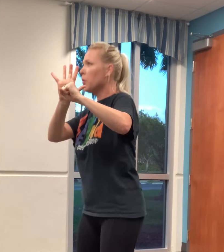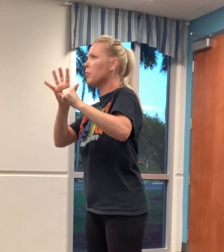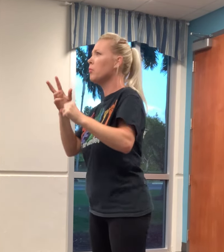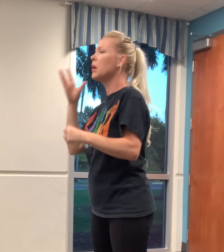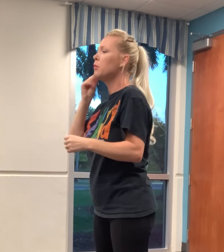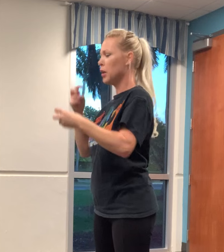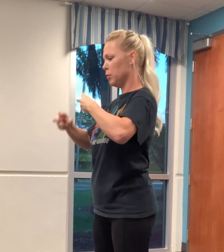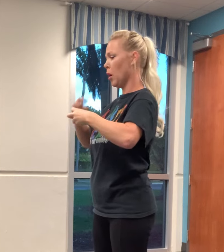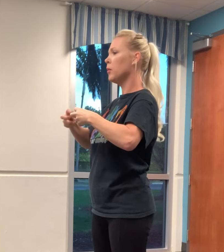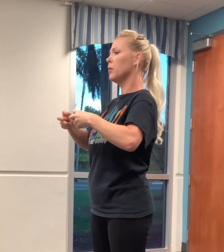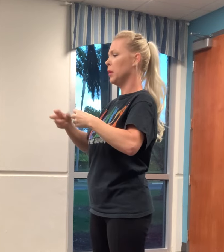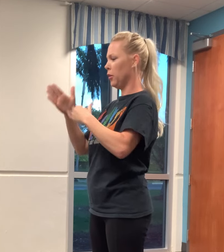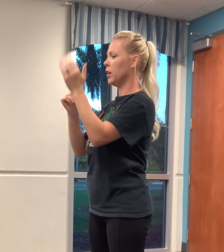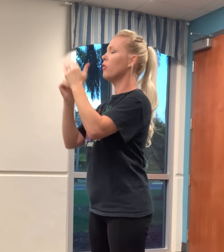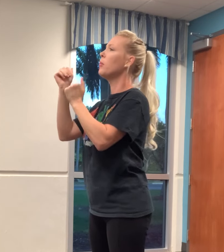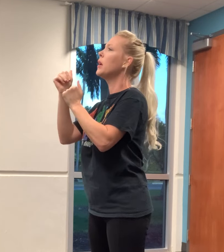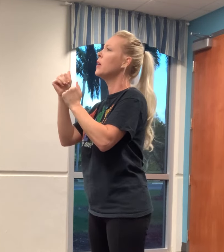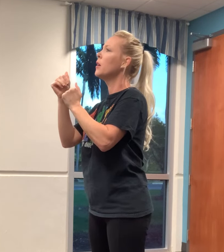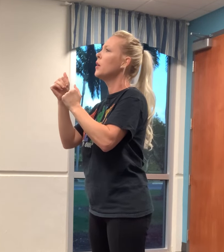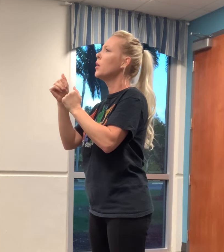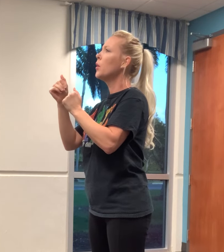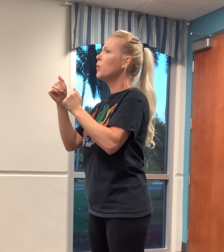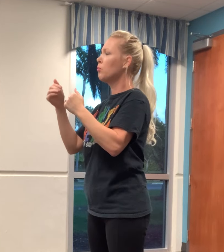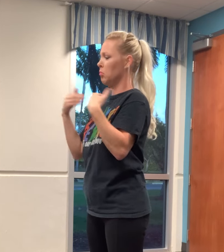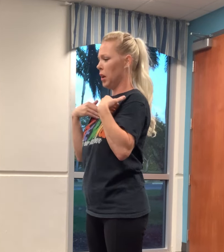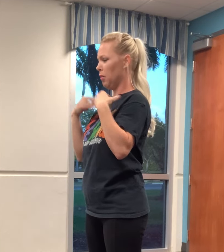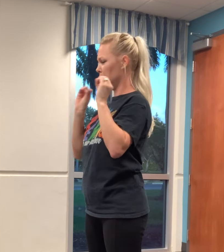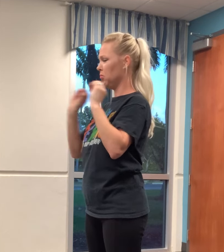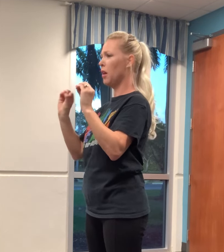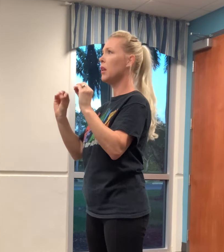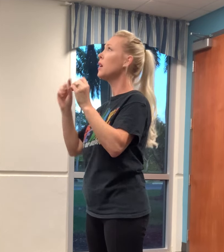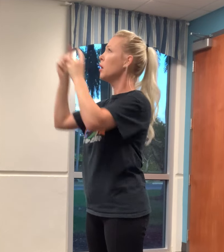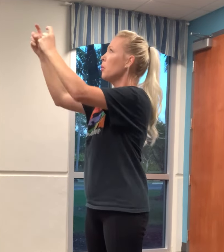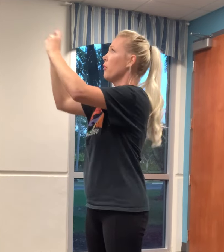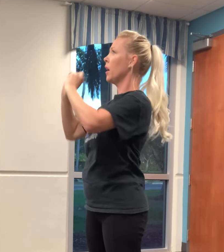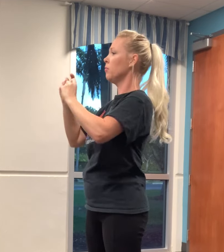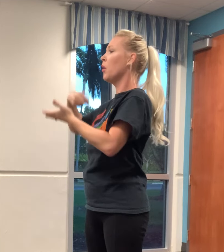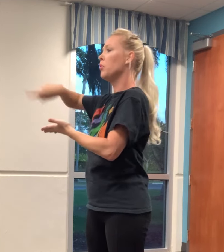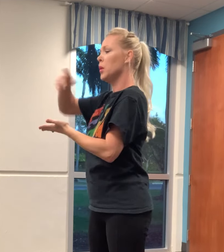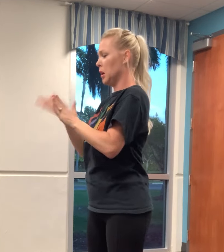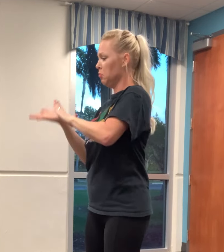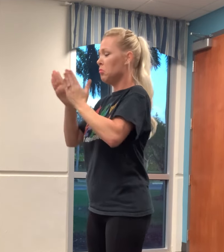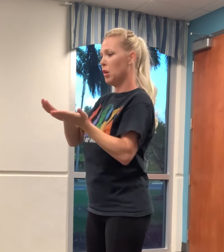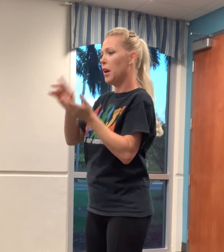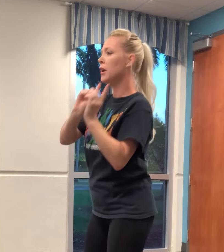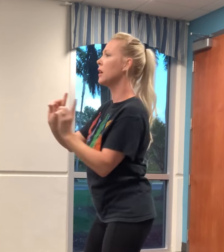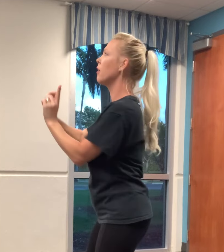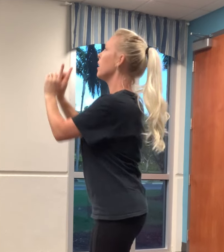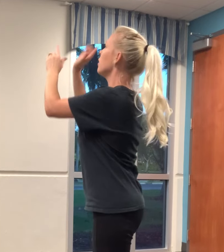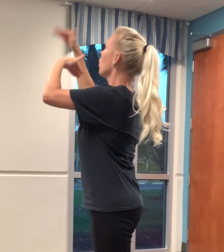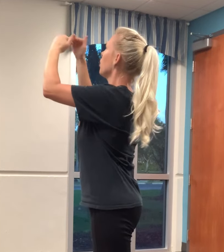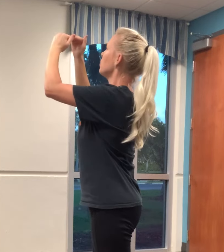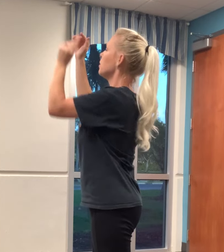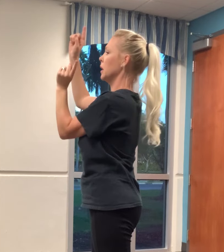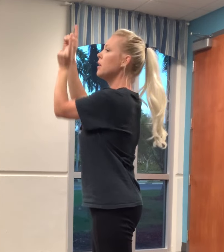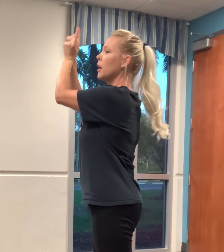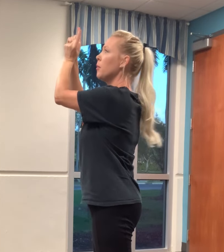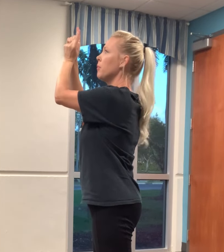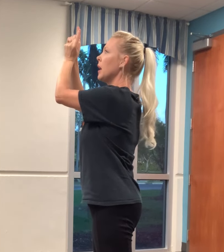problems, he will comfort me. When I face loss, will provide for me. And when we face death, he will carry us all home to meet him. He